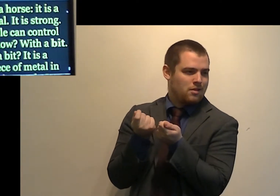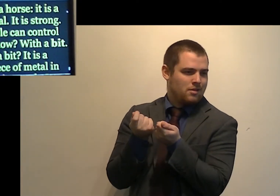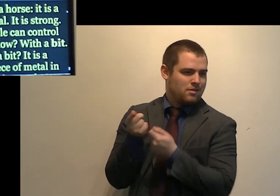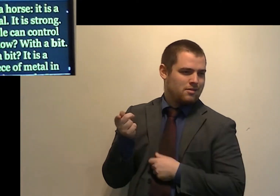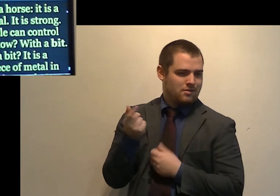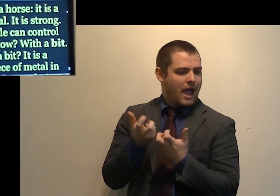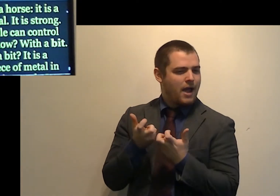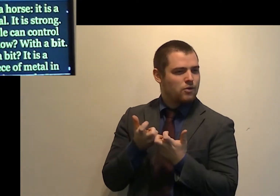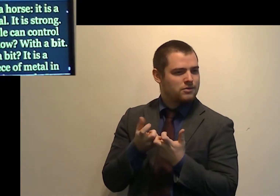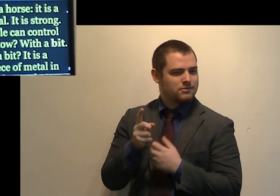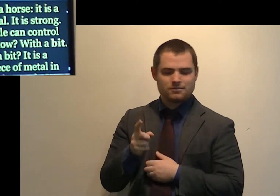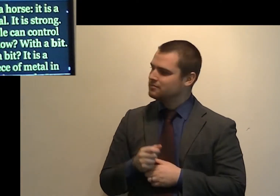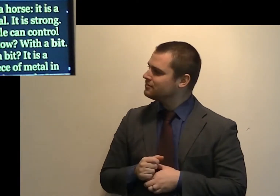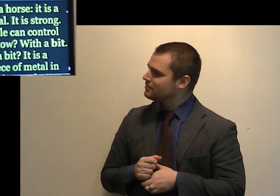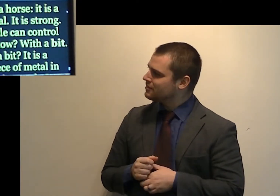How? With a bit.